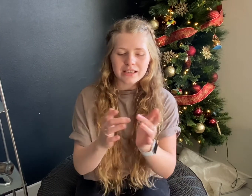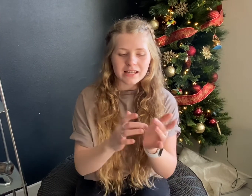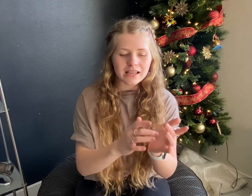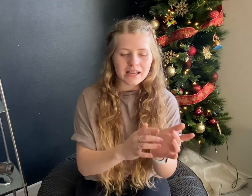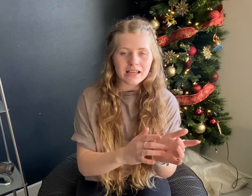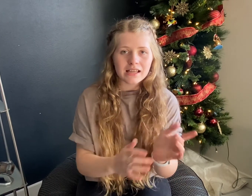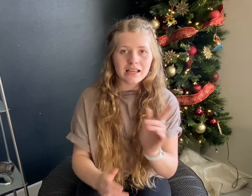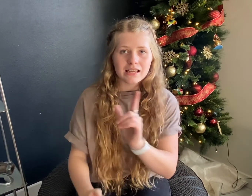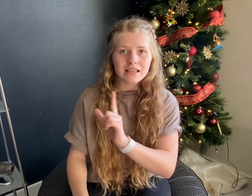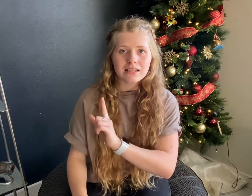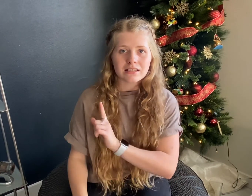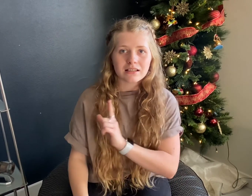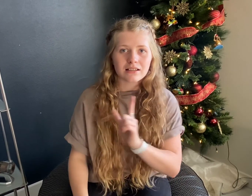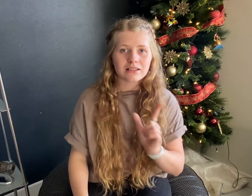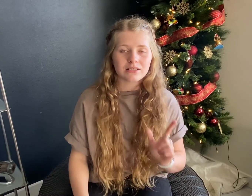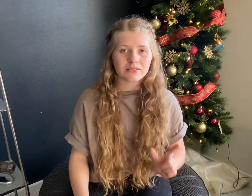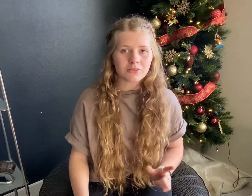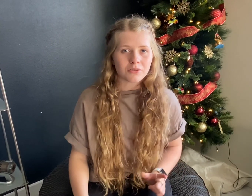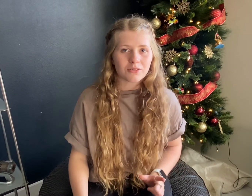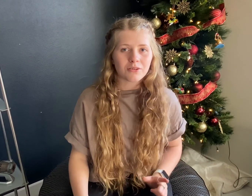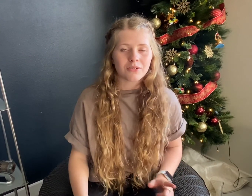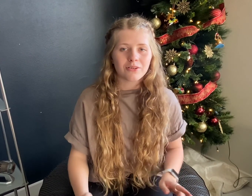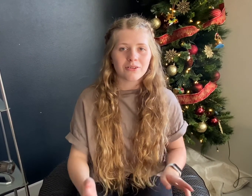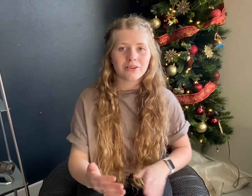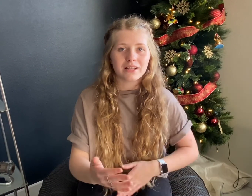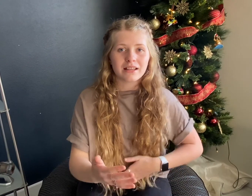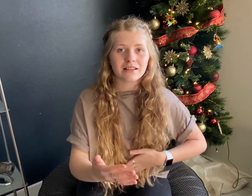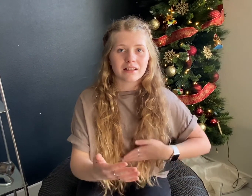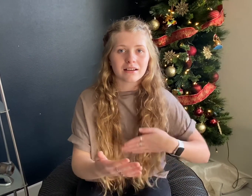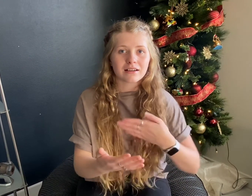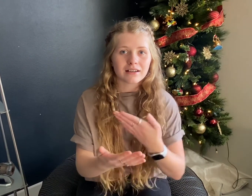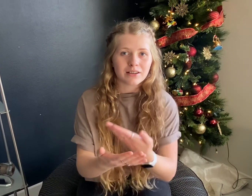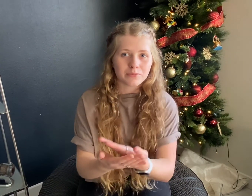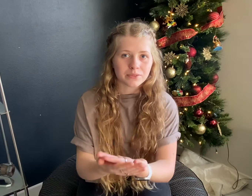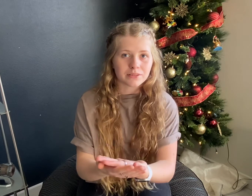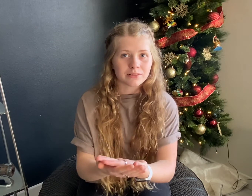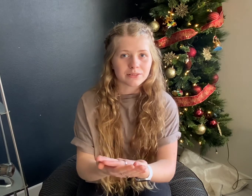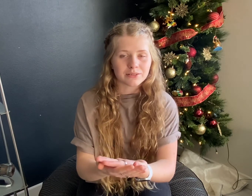Jesus, Lord of thy grace. Amen.